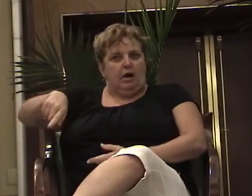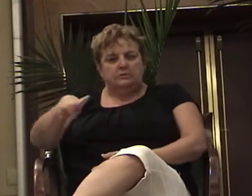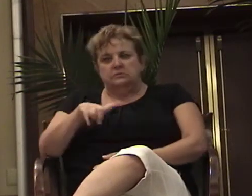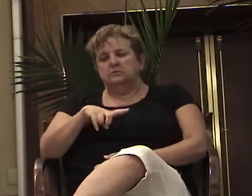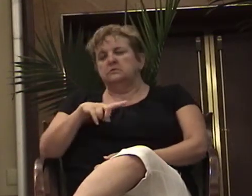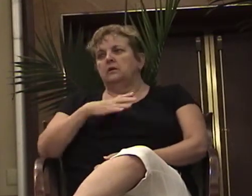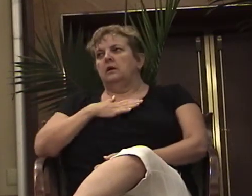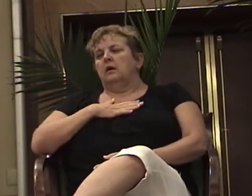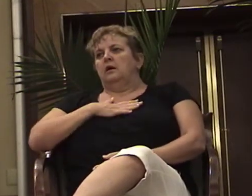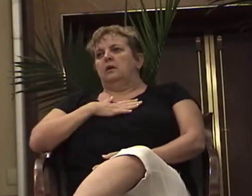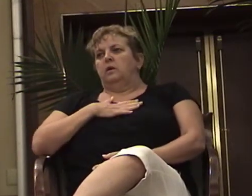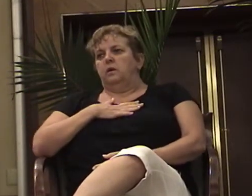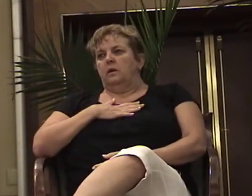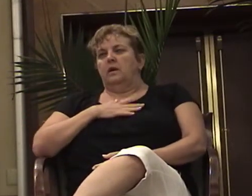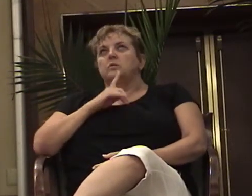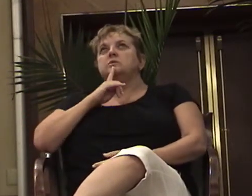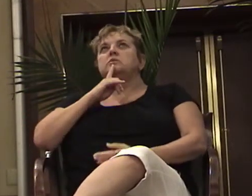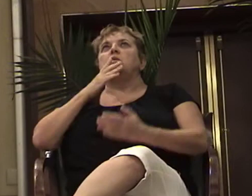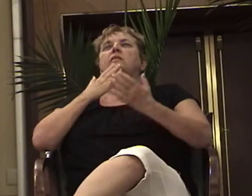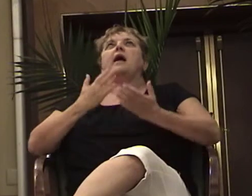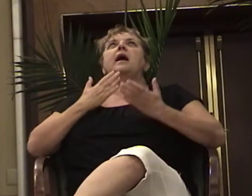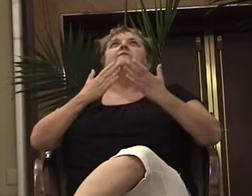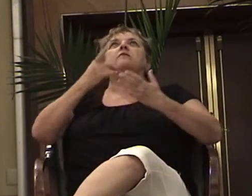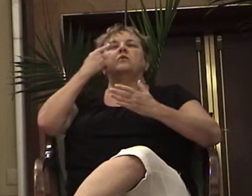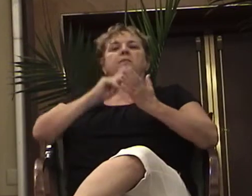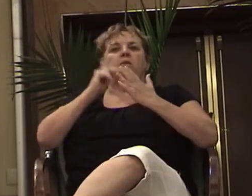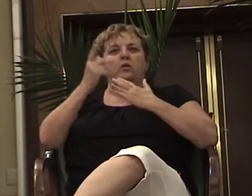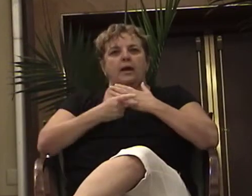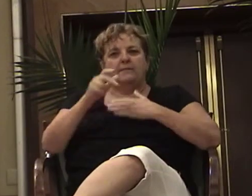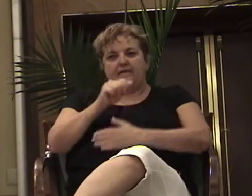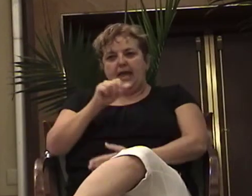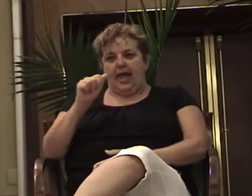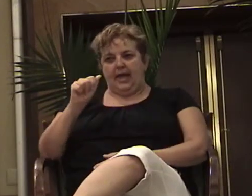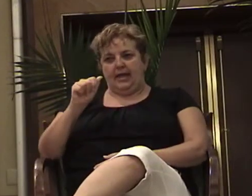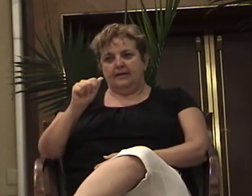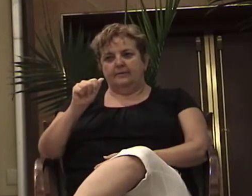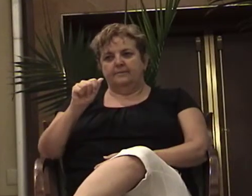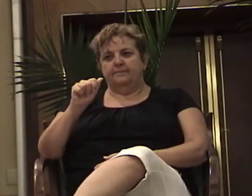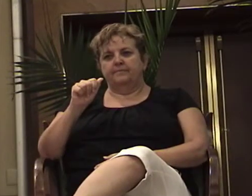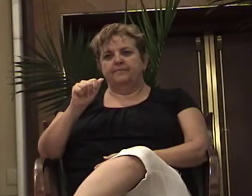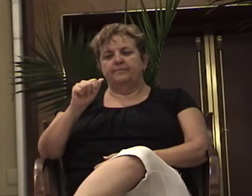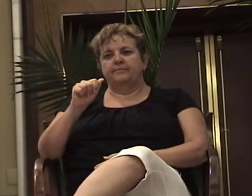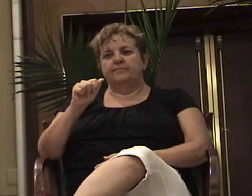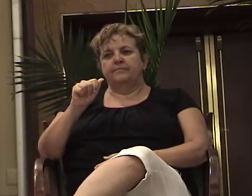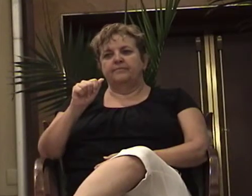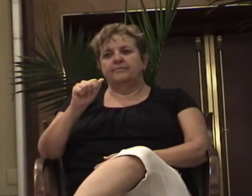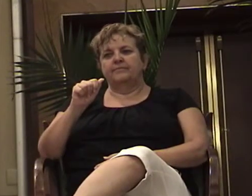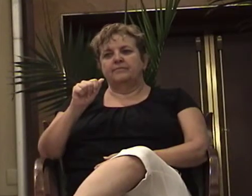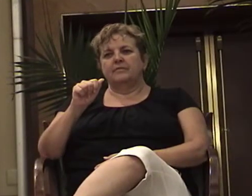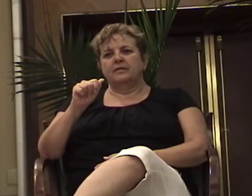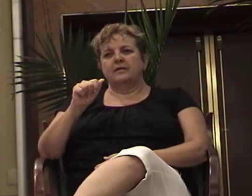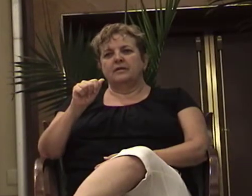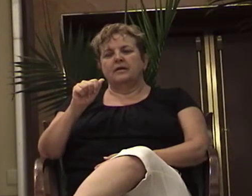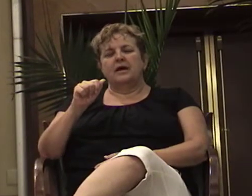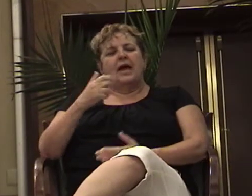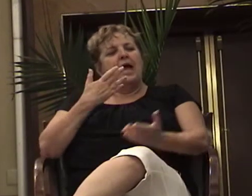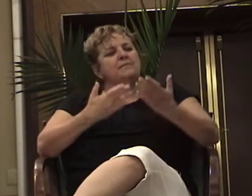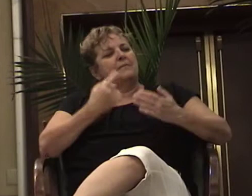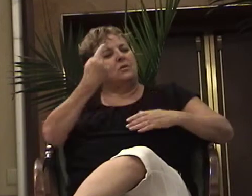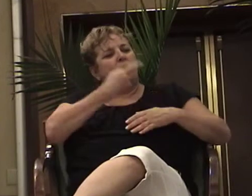And I was so thankful for the program of Alcoholics Anonymous. And maybe one day he'll find his way in here and maybe not.